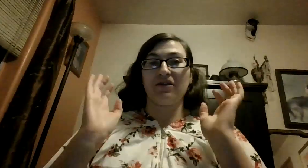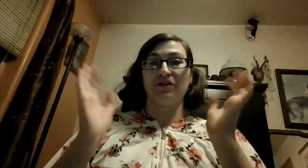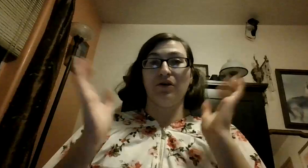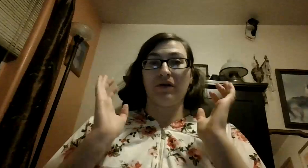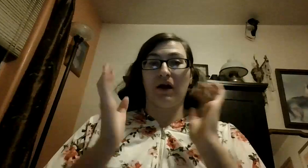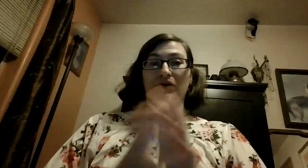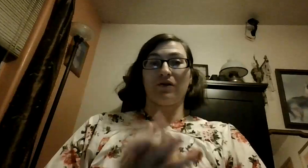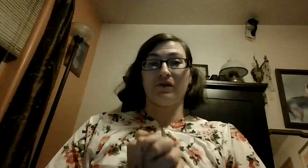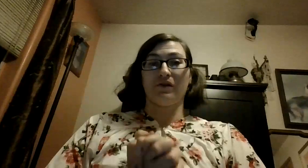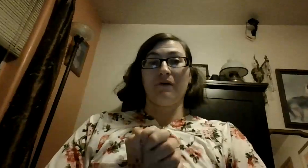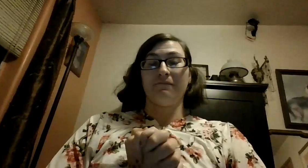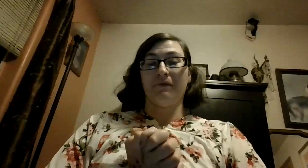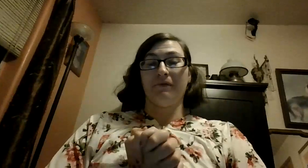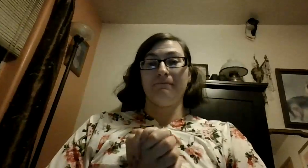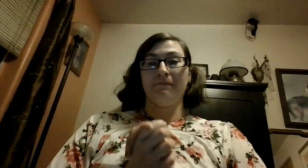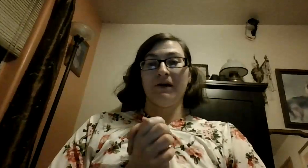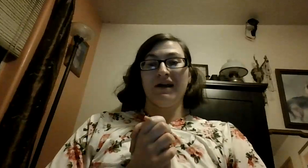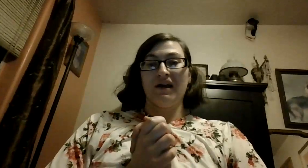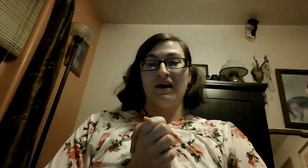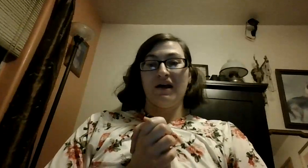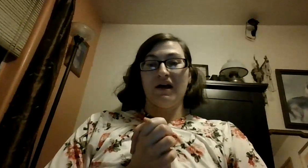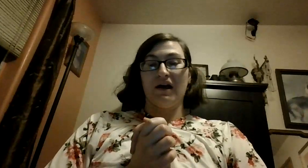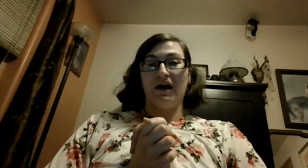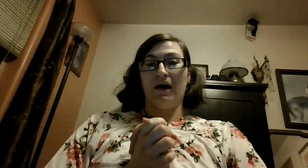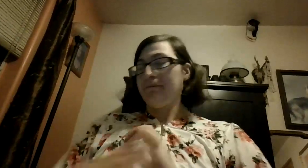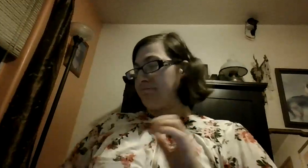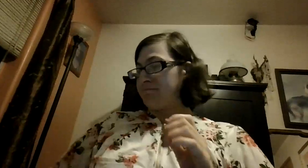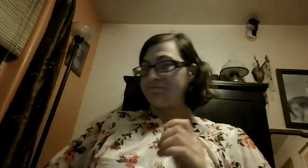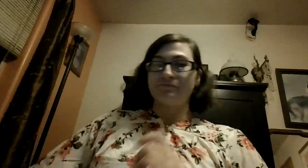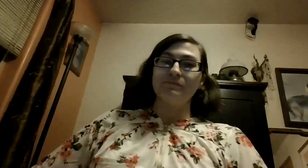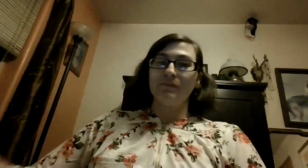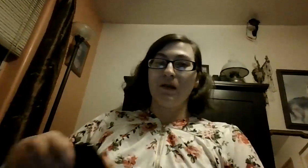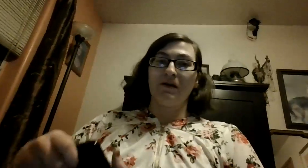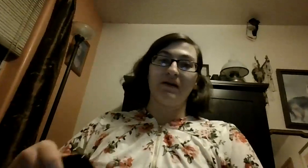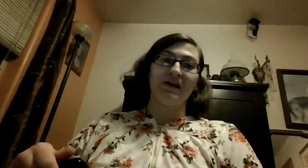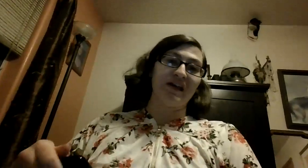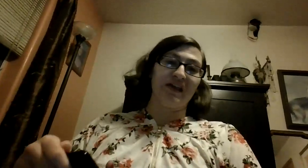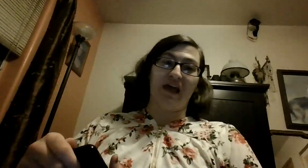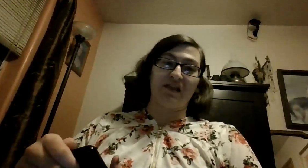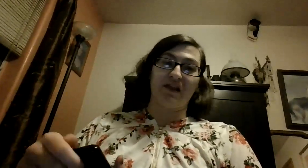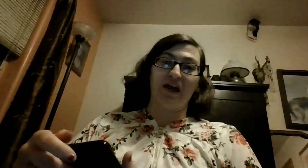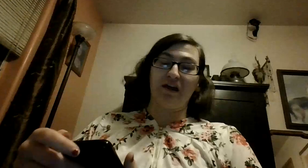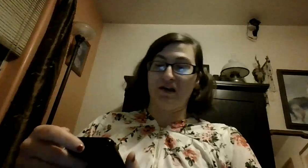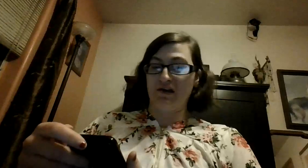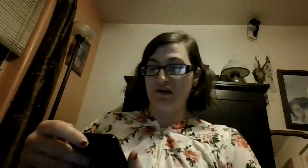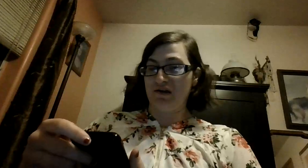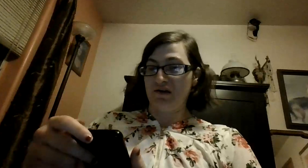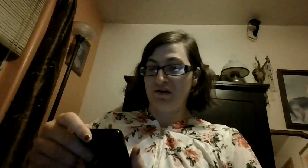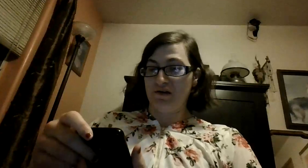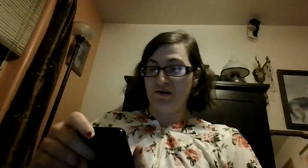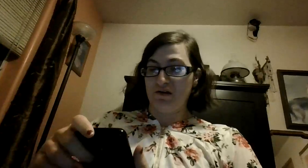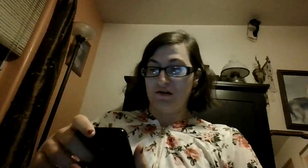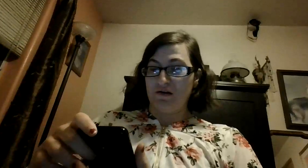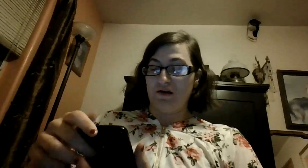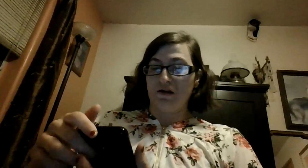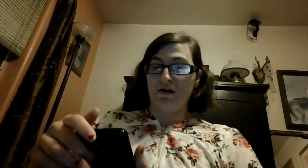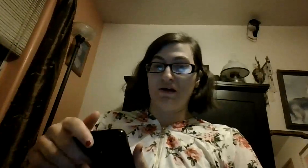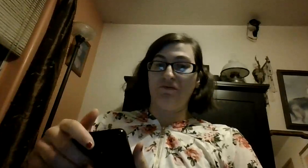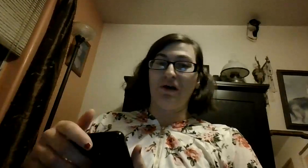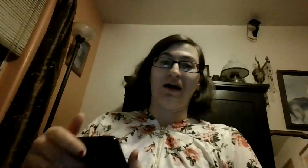character song from yesterday well I of